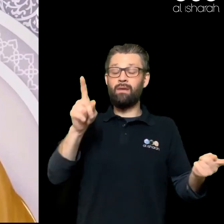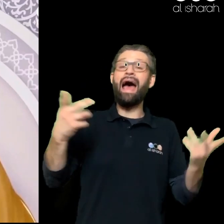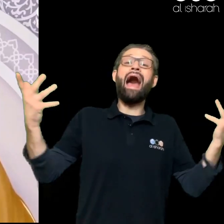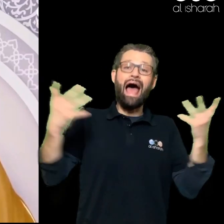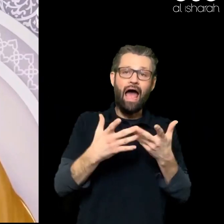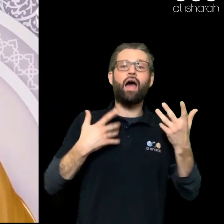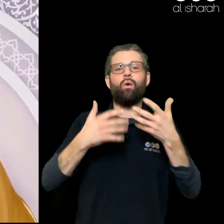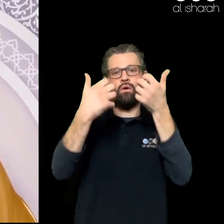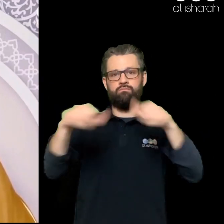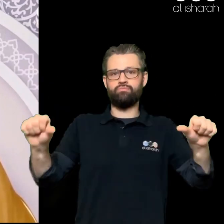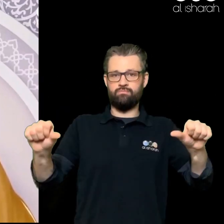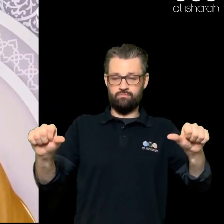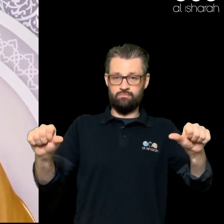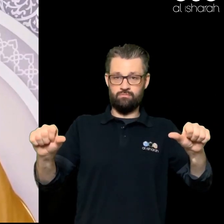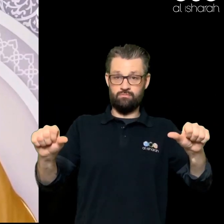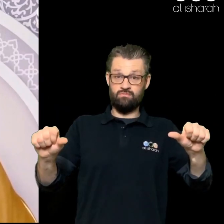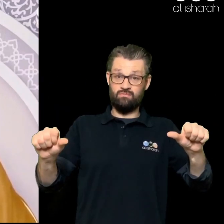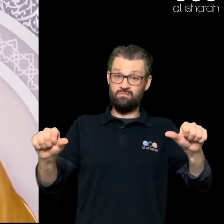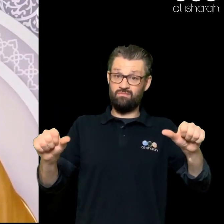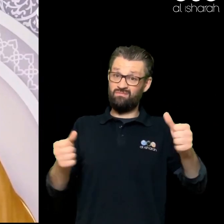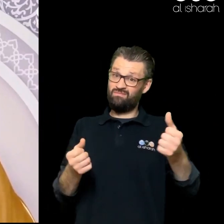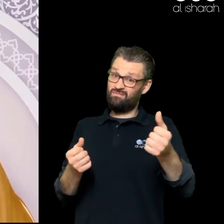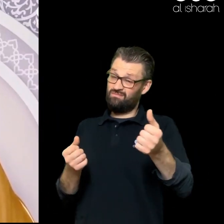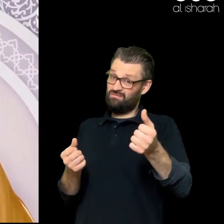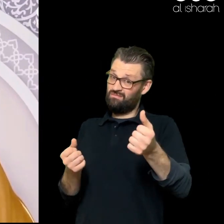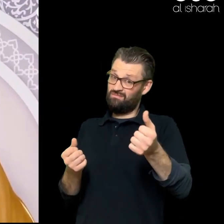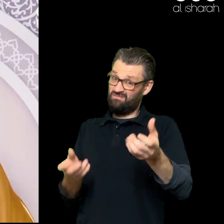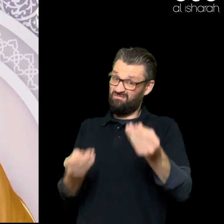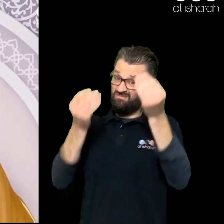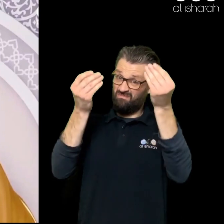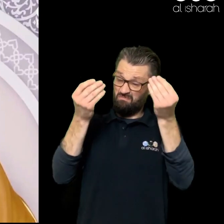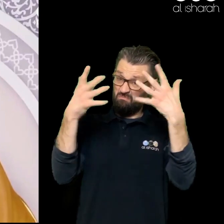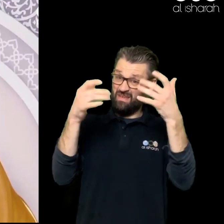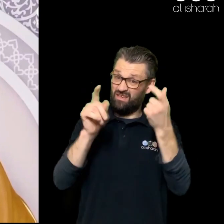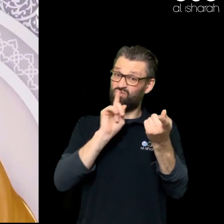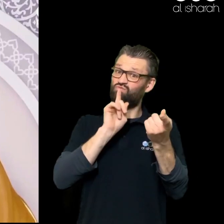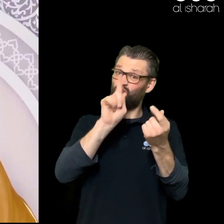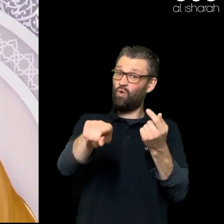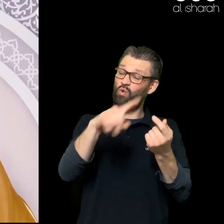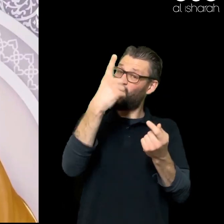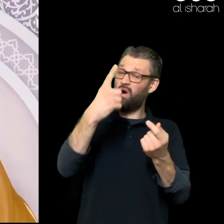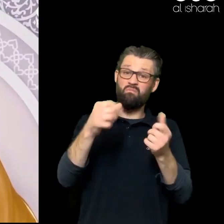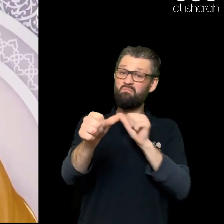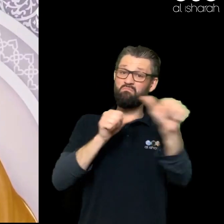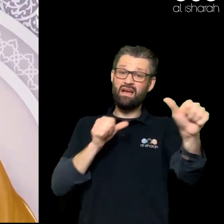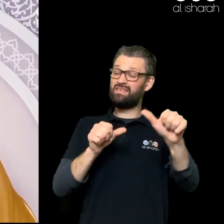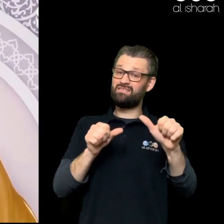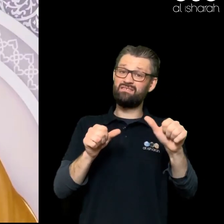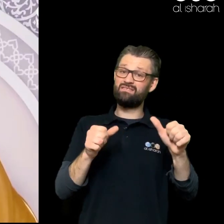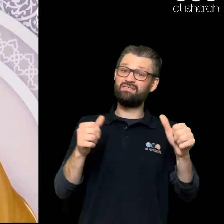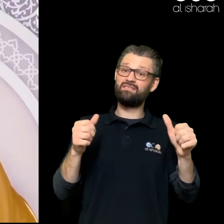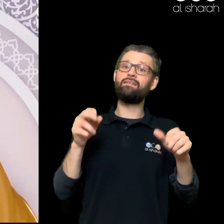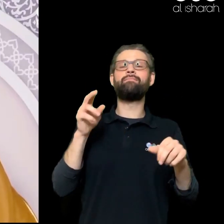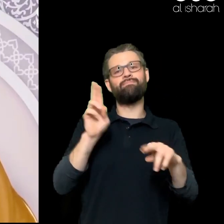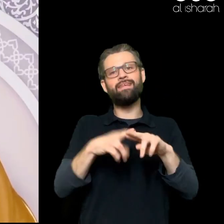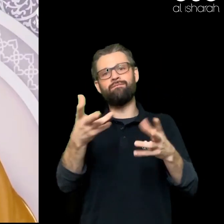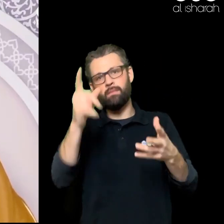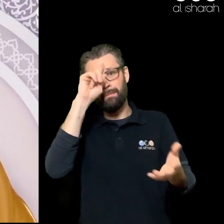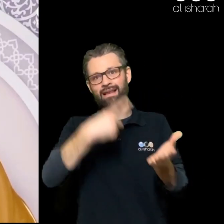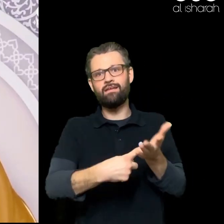Probably One of the biggest Solutions For a believer So you praise Allah When you eat When you drink When you go Out of your house